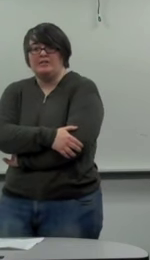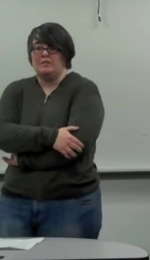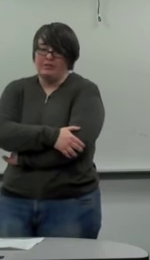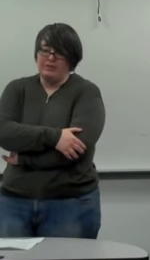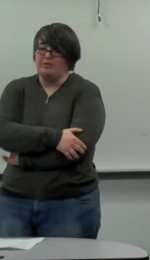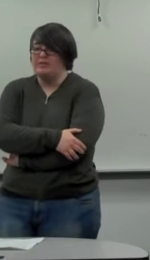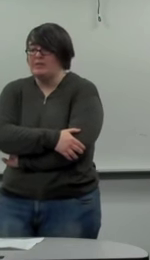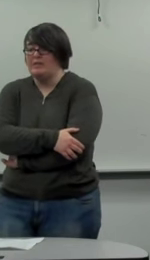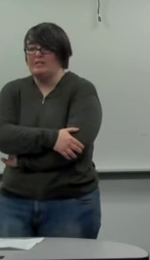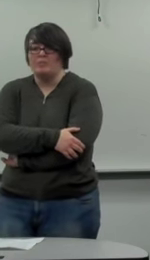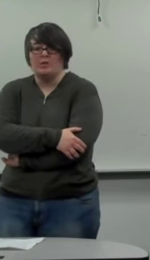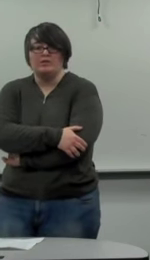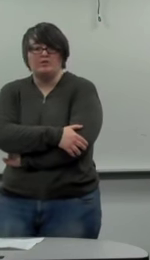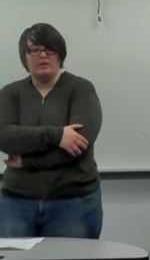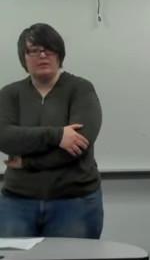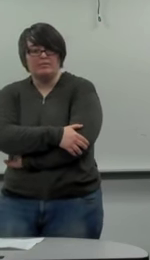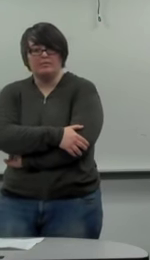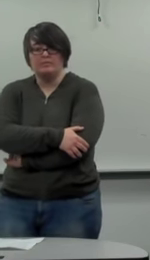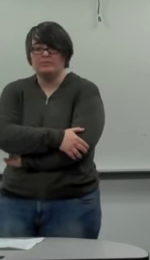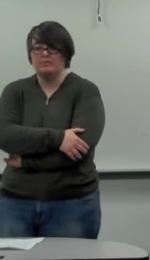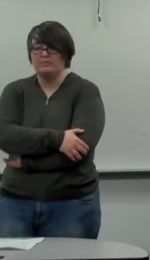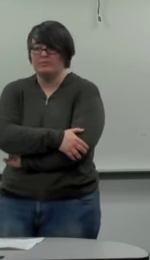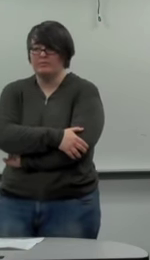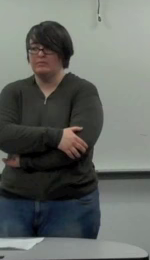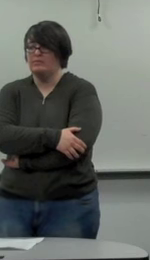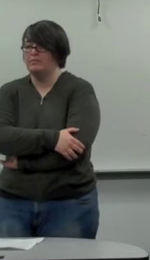toxoplasm in your system at some point or another.